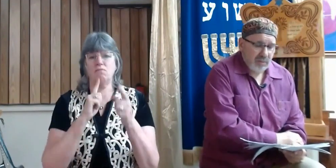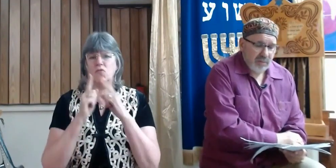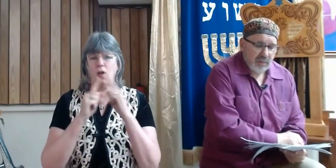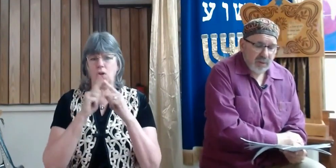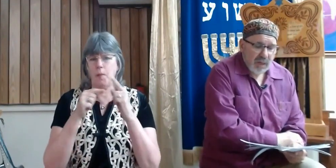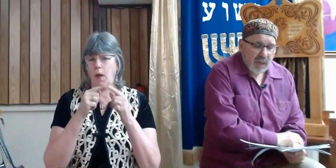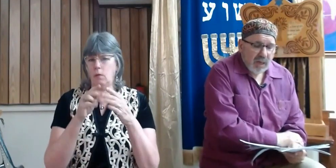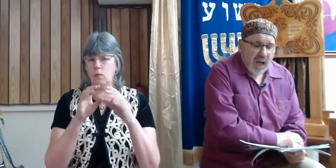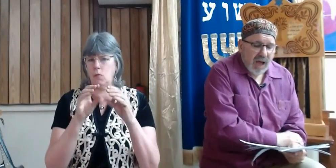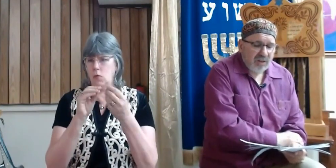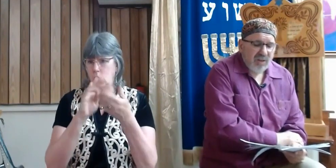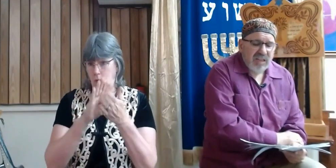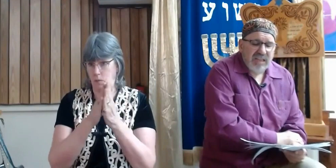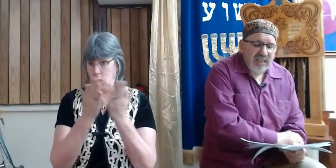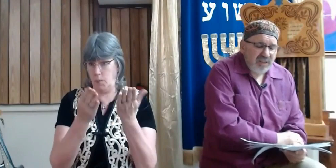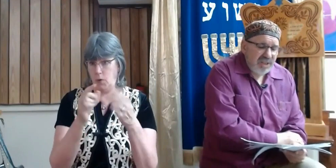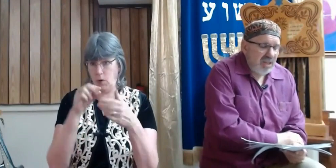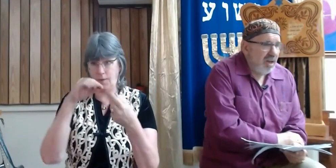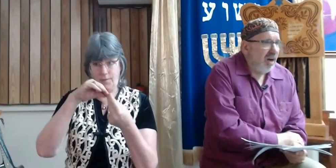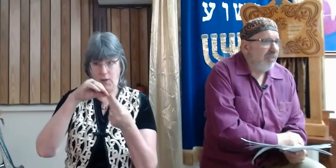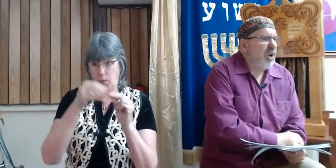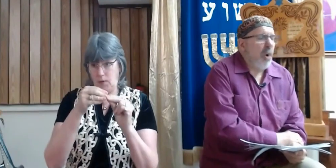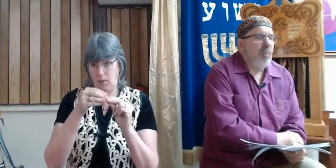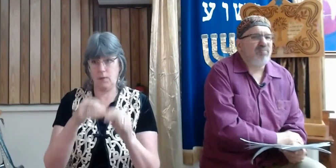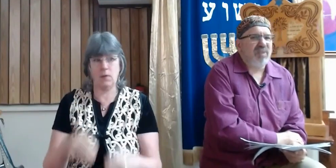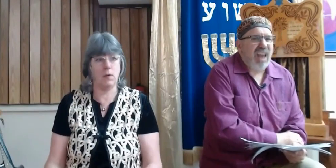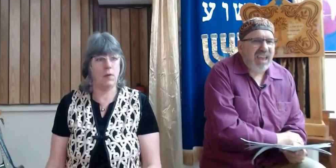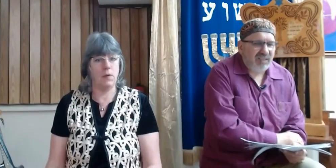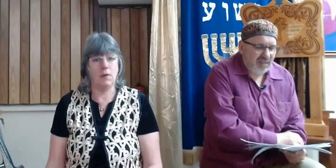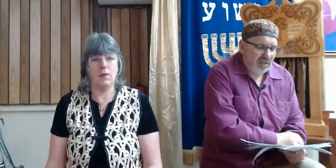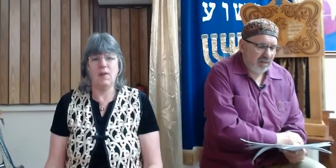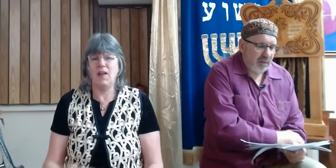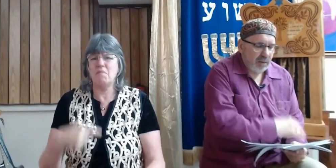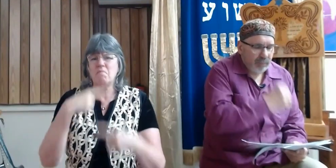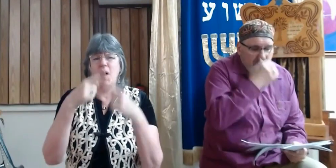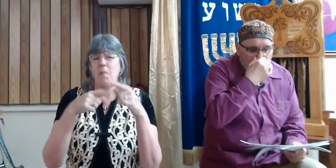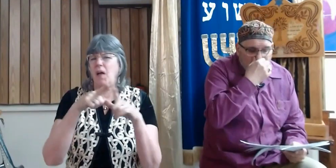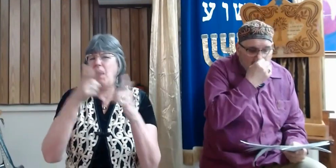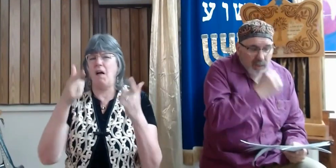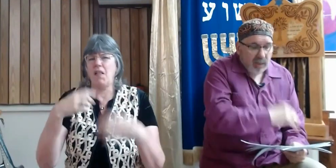as a litany of complaints